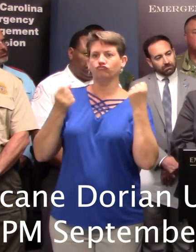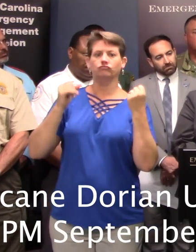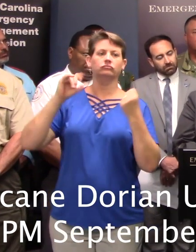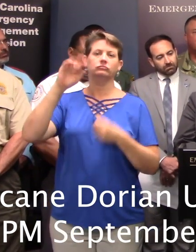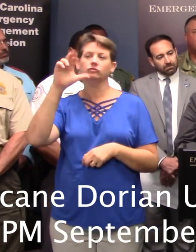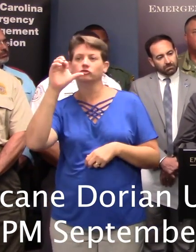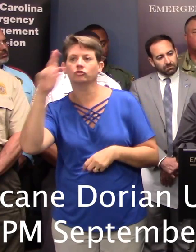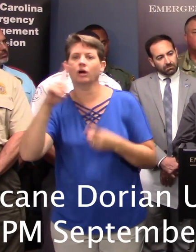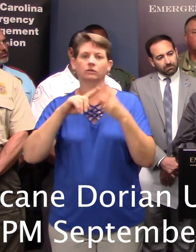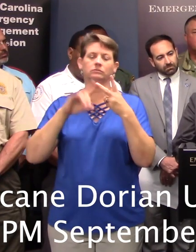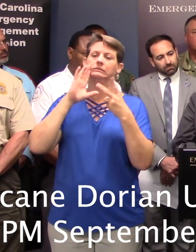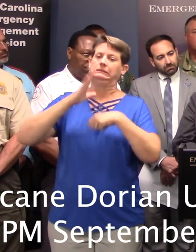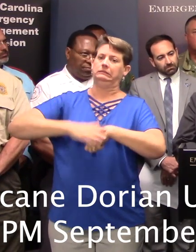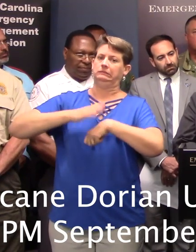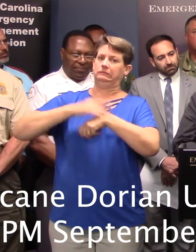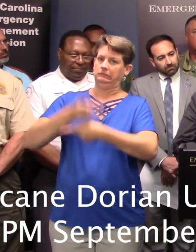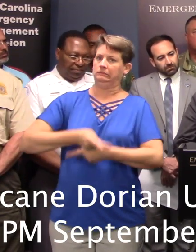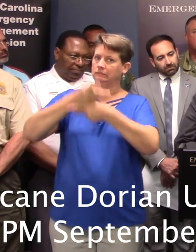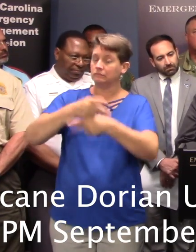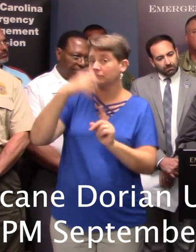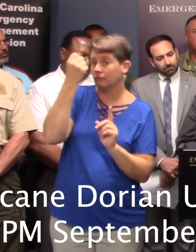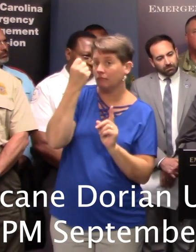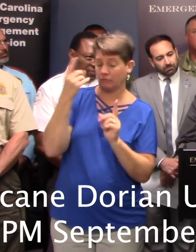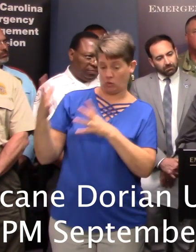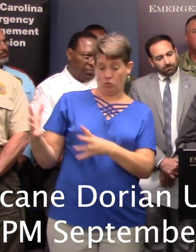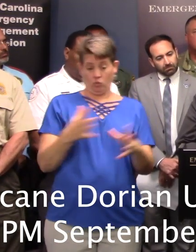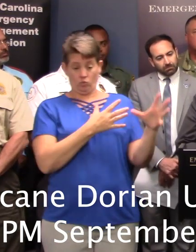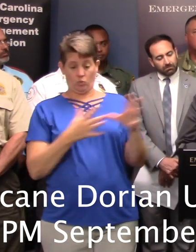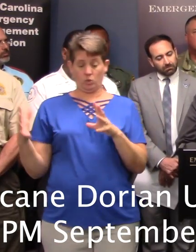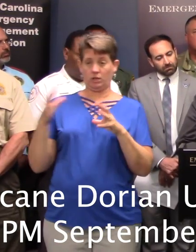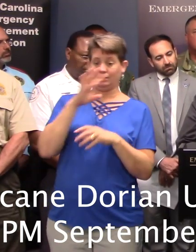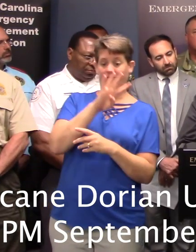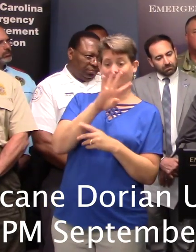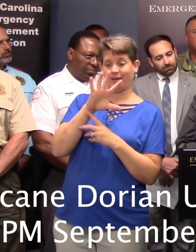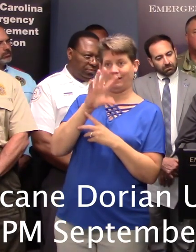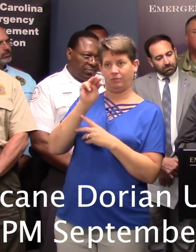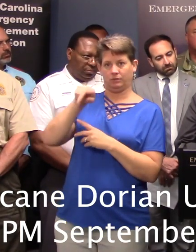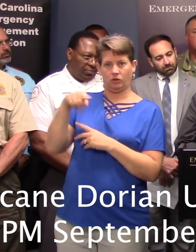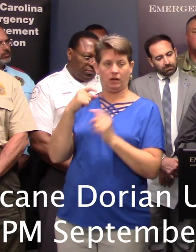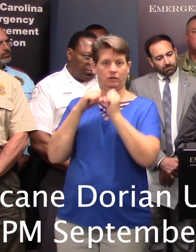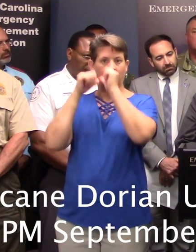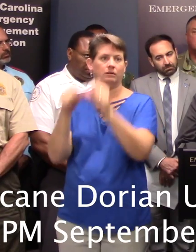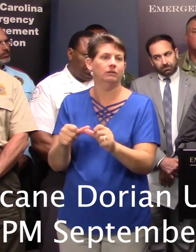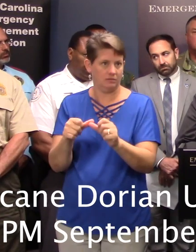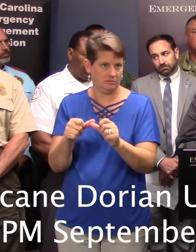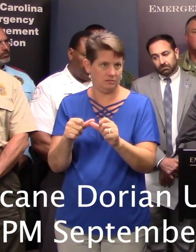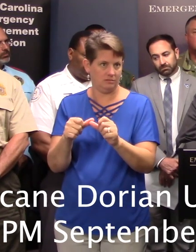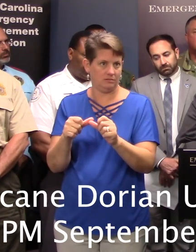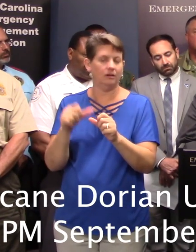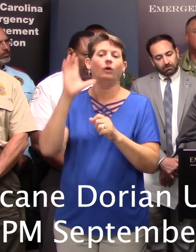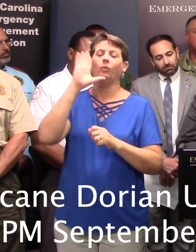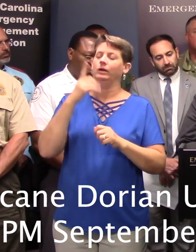bridges or to use caution. Once those winds become 45 miles per hour sustained, then we will advise